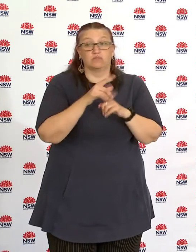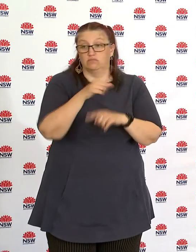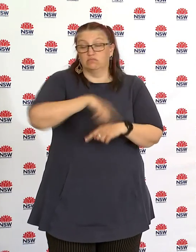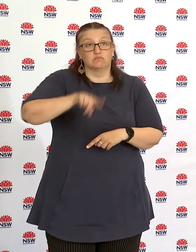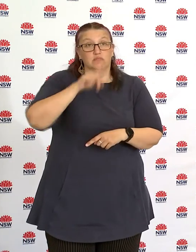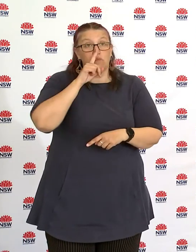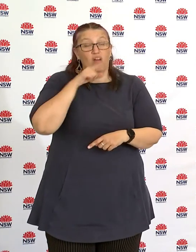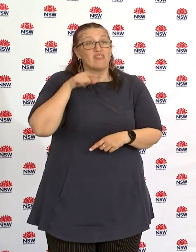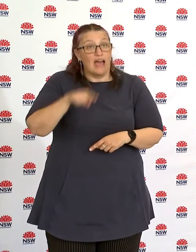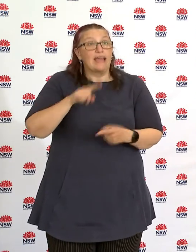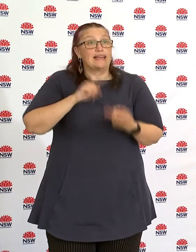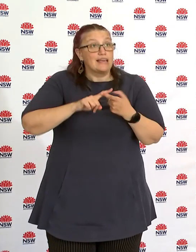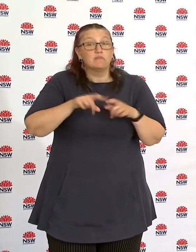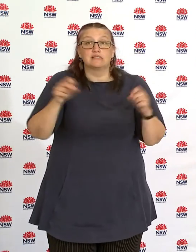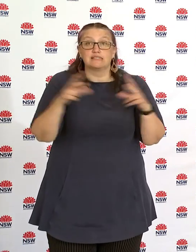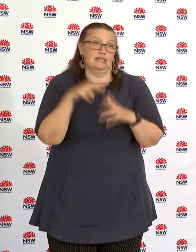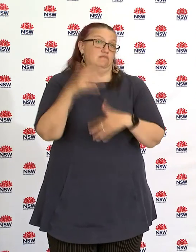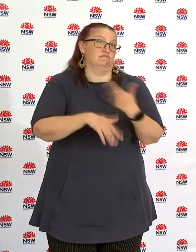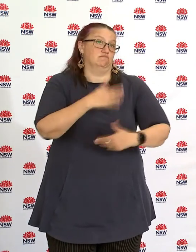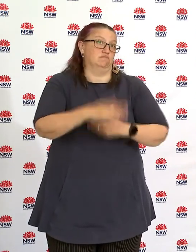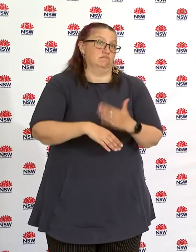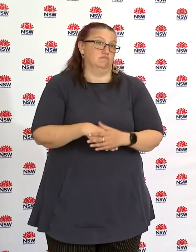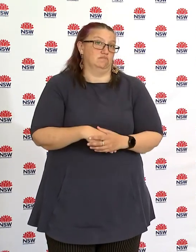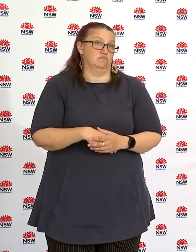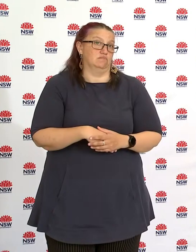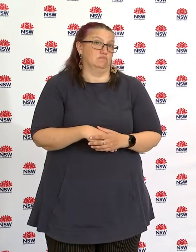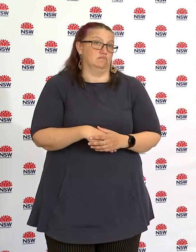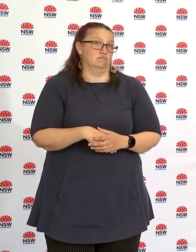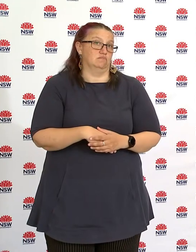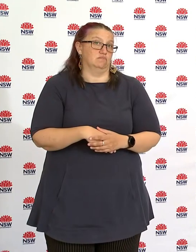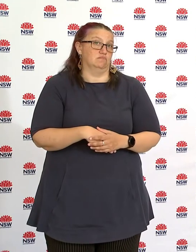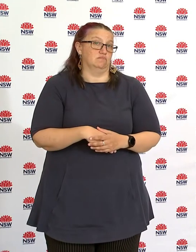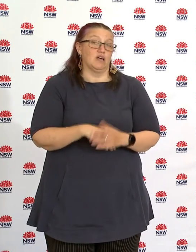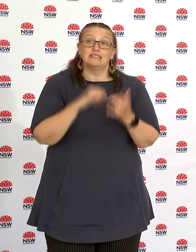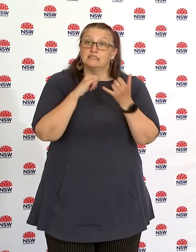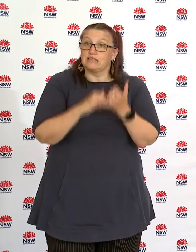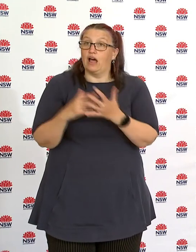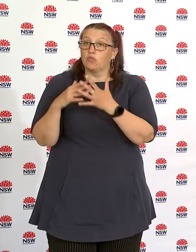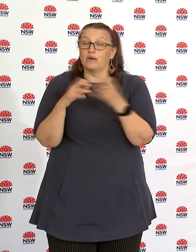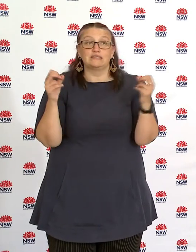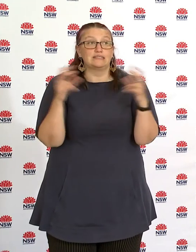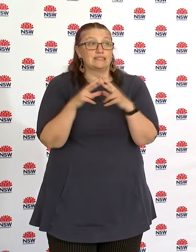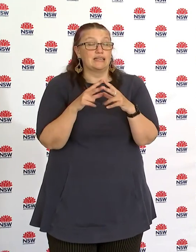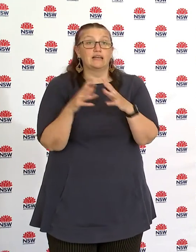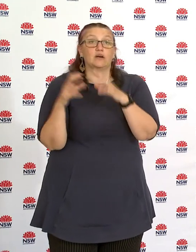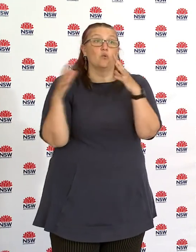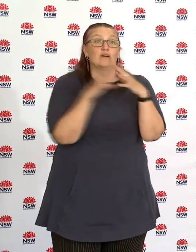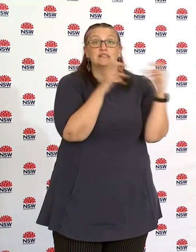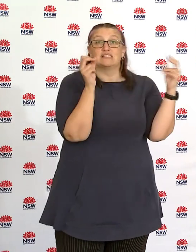I've just